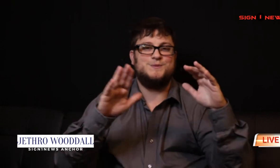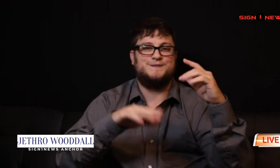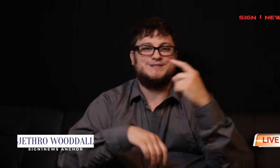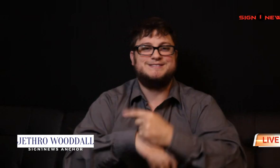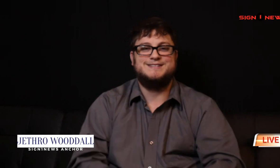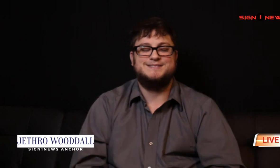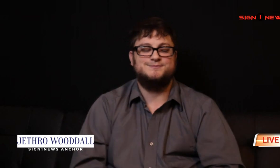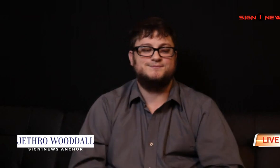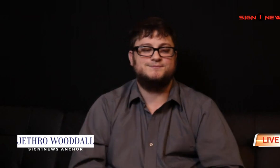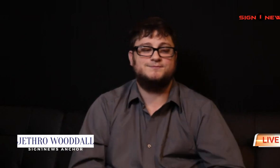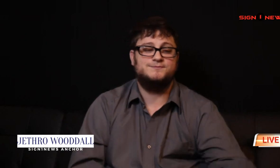day.